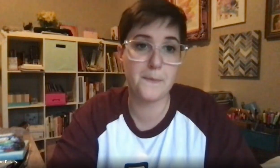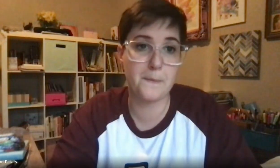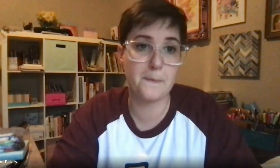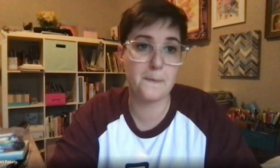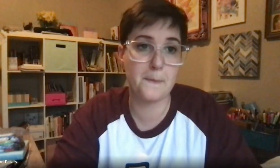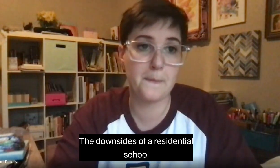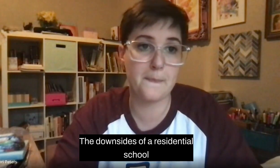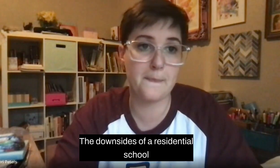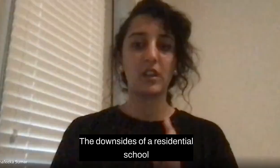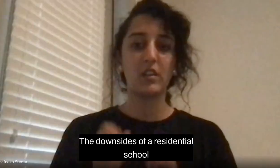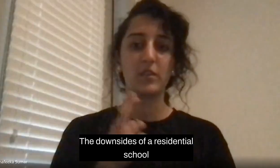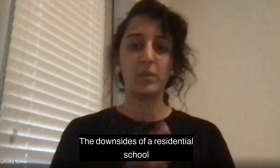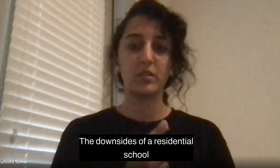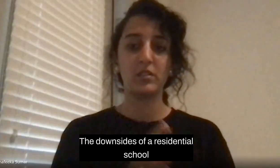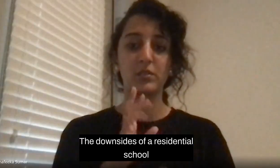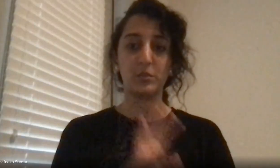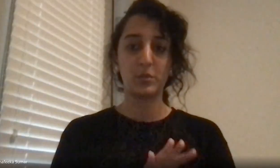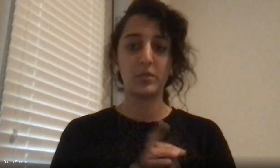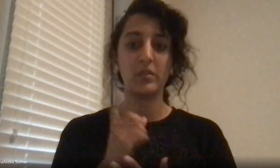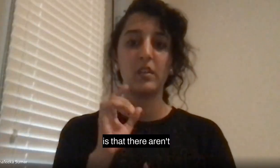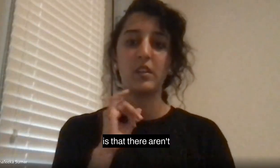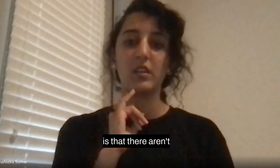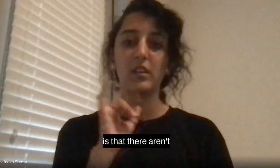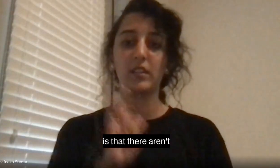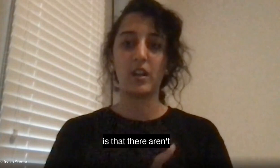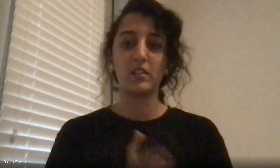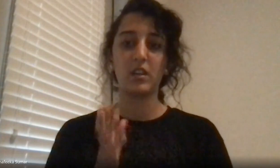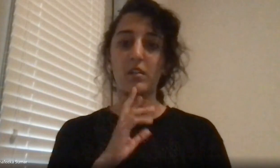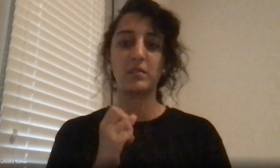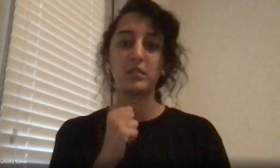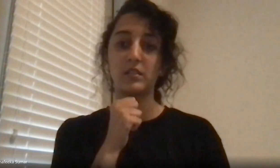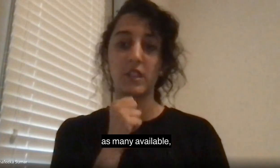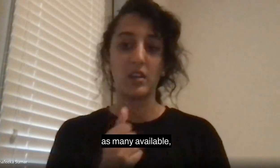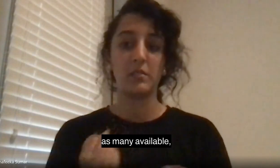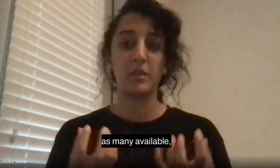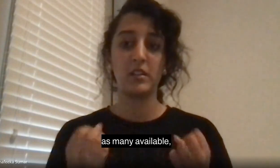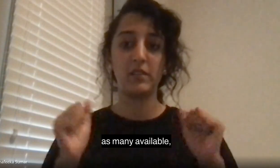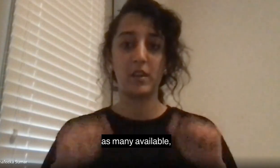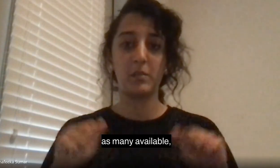The downside of a residential school is that there are not many available,